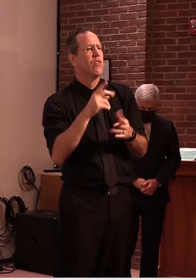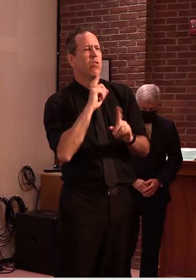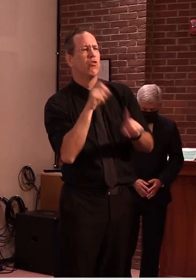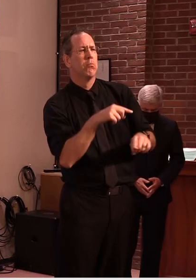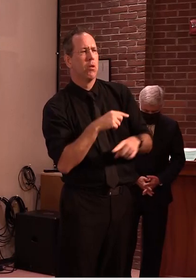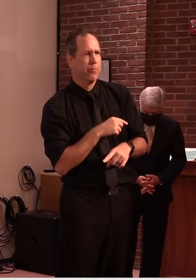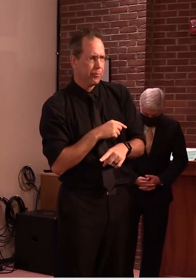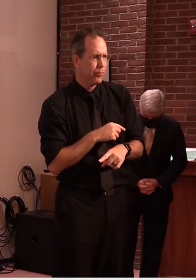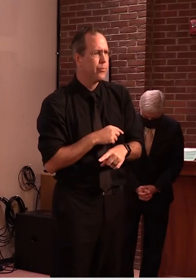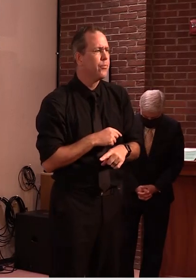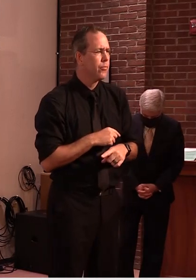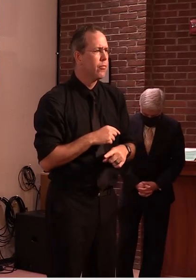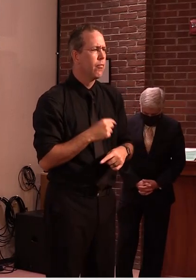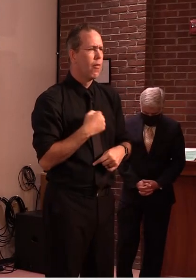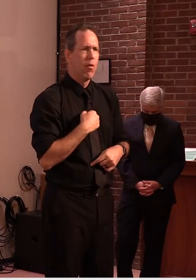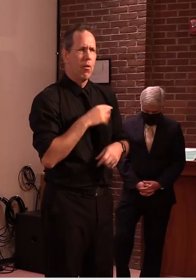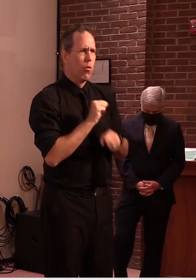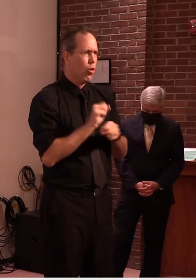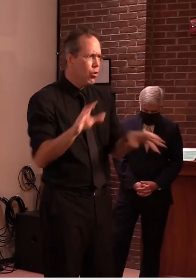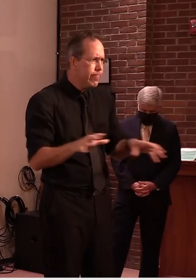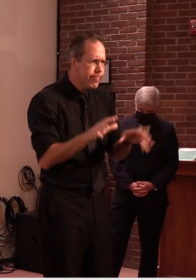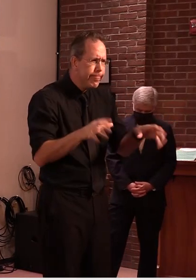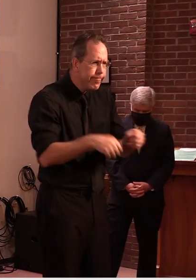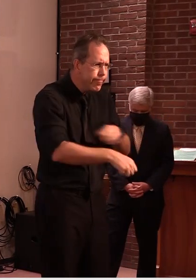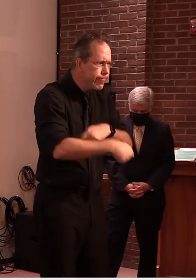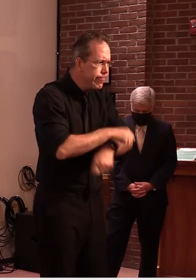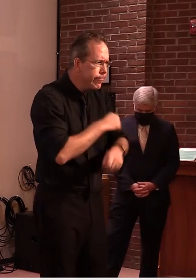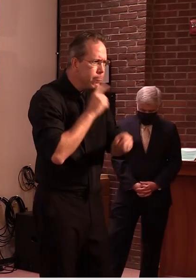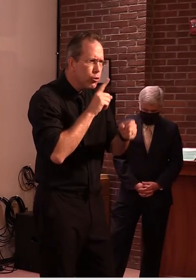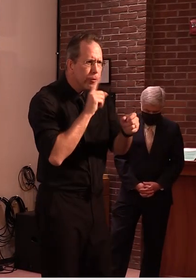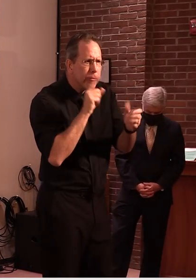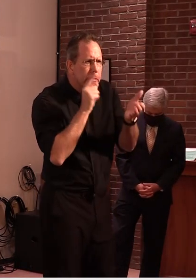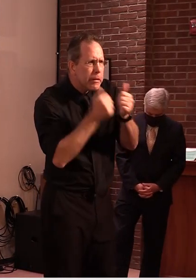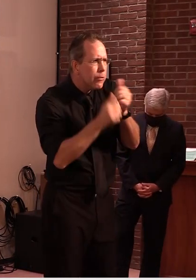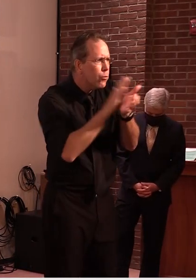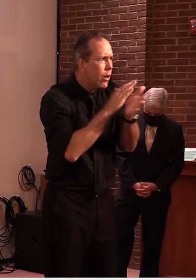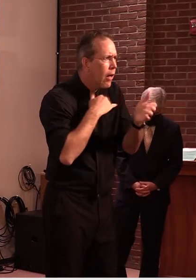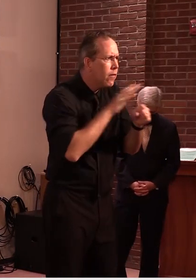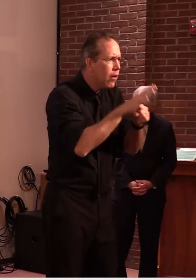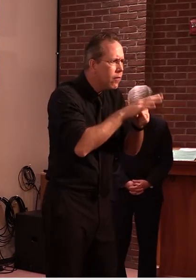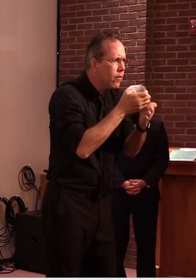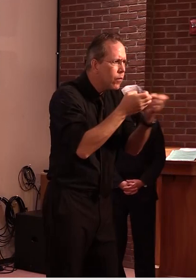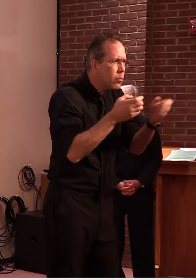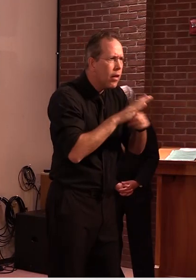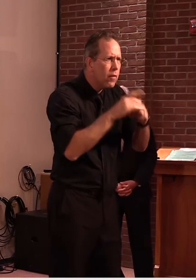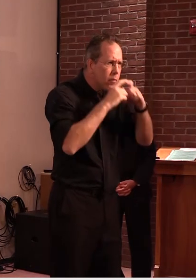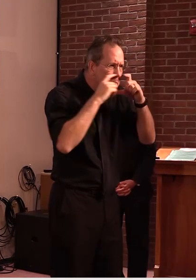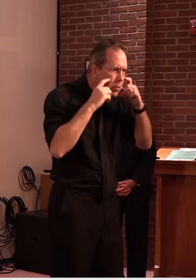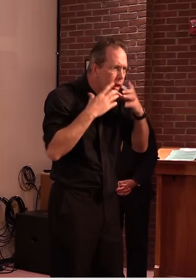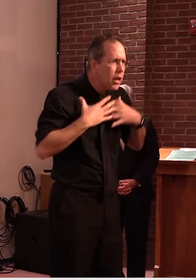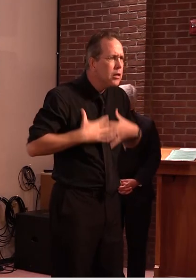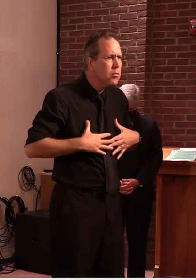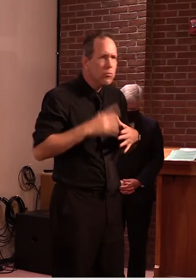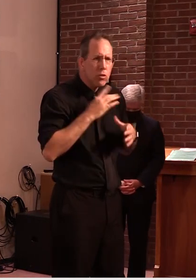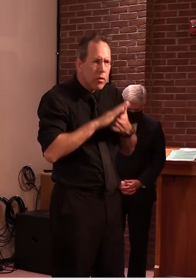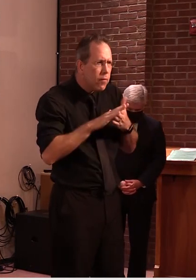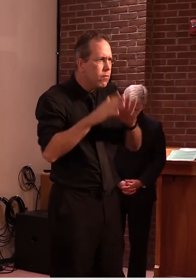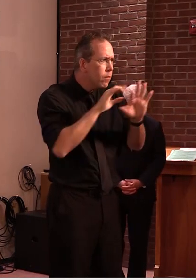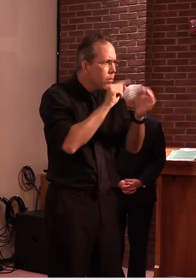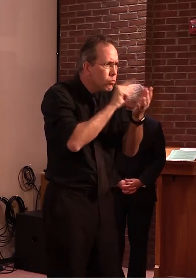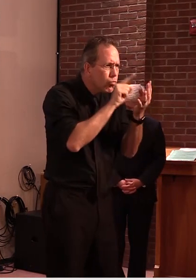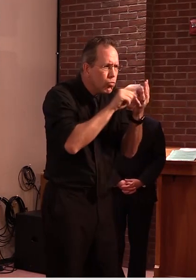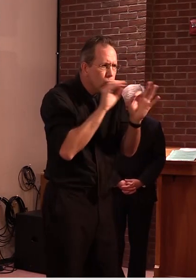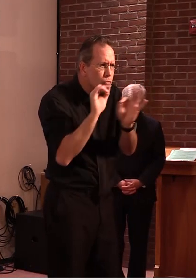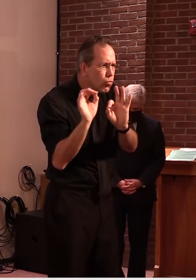um you know the availability and procurement of supplies such as masks we were able to i believe employ about 400 000 can